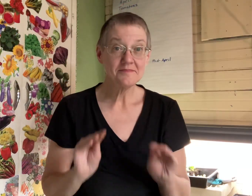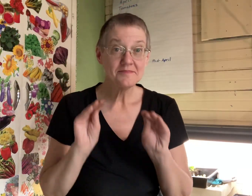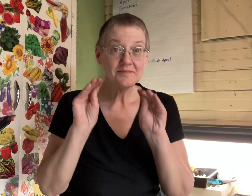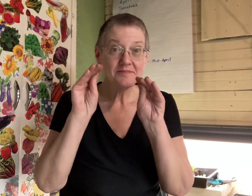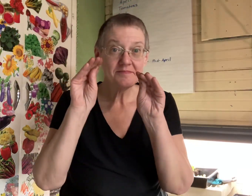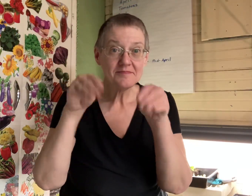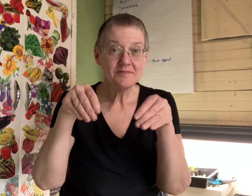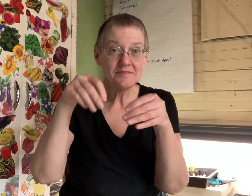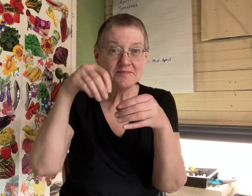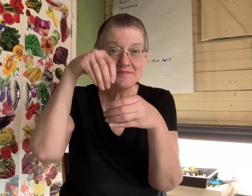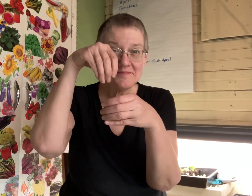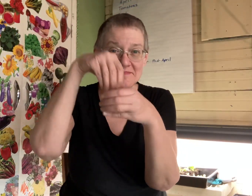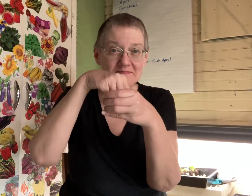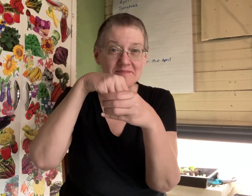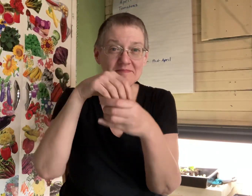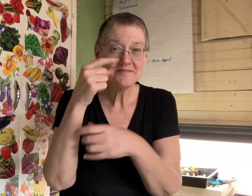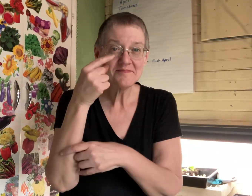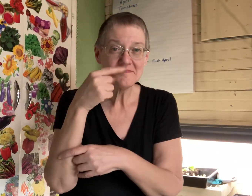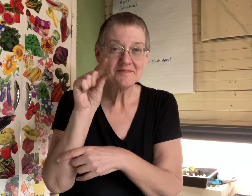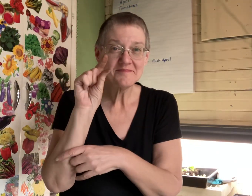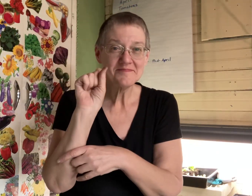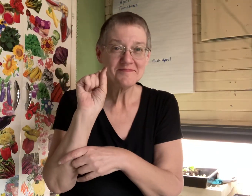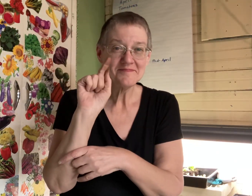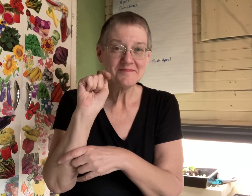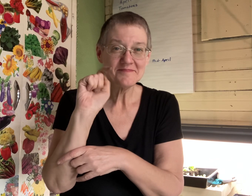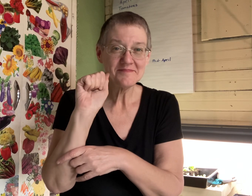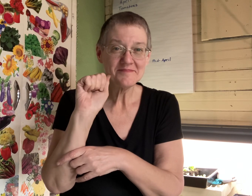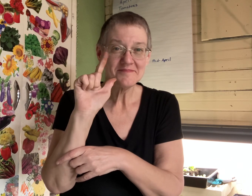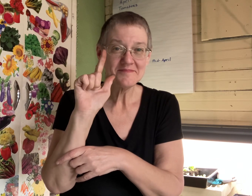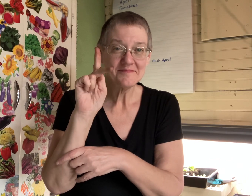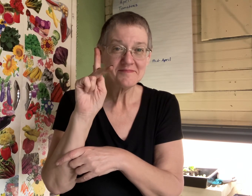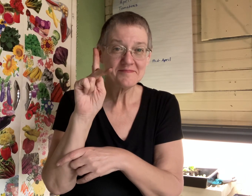then we're going to plant them into our green stalk planter